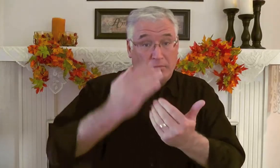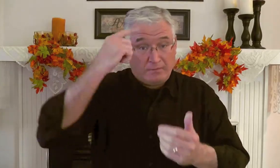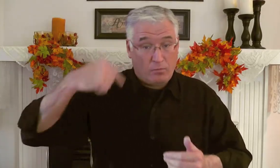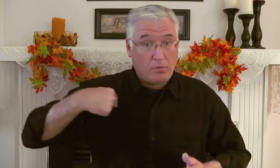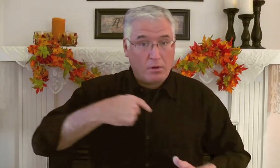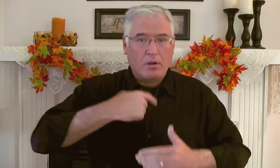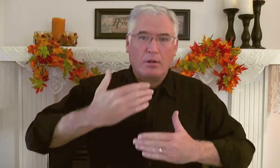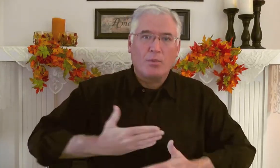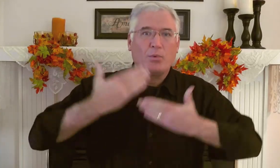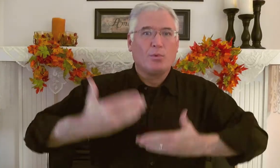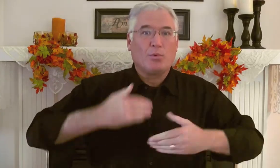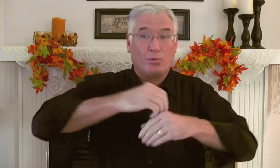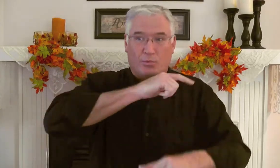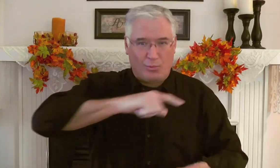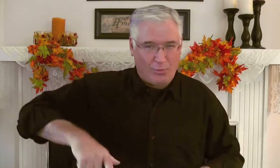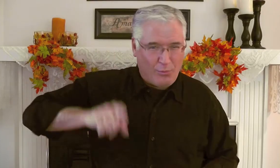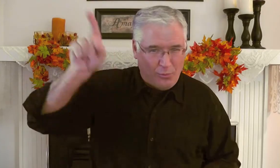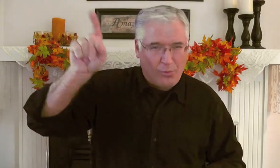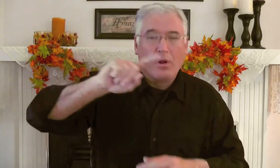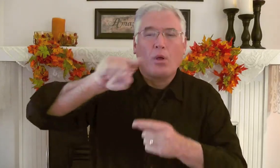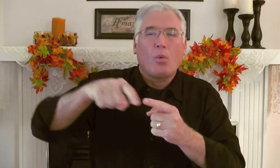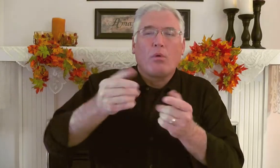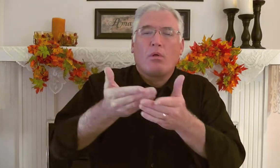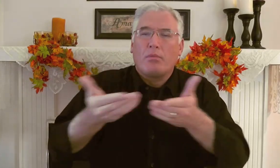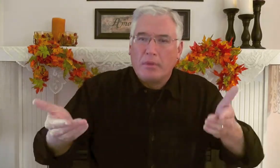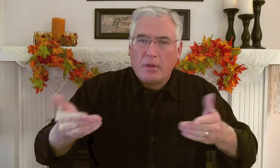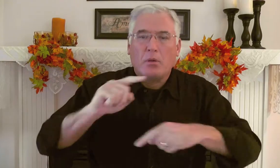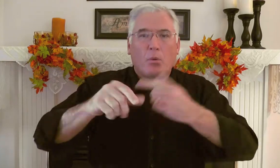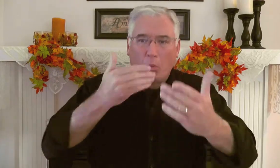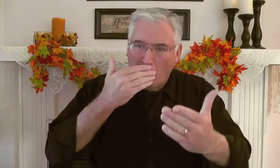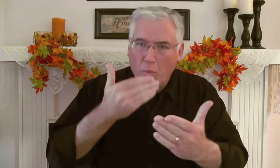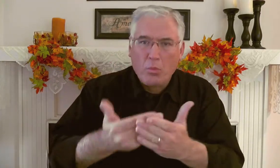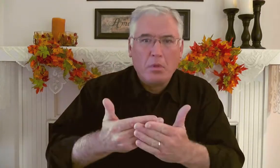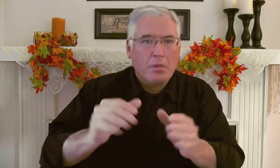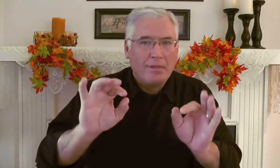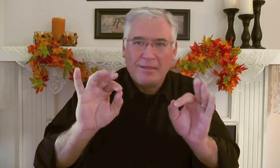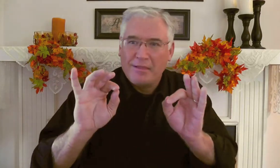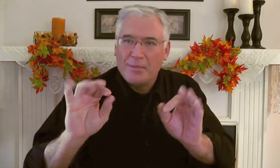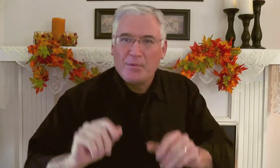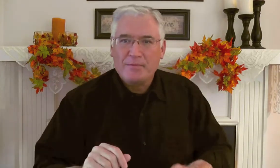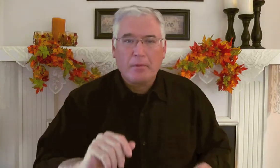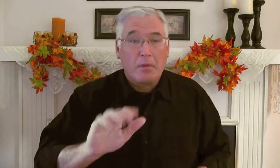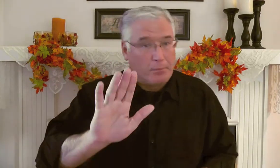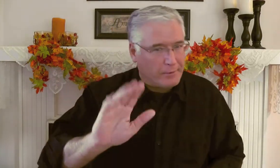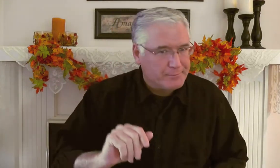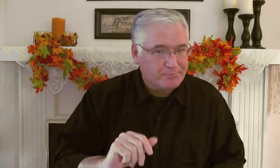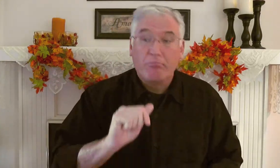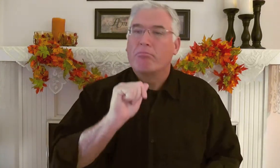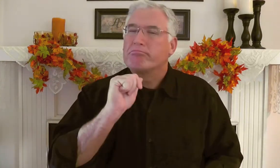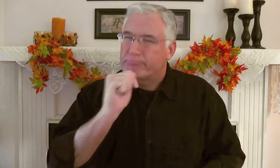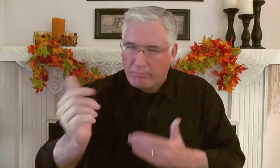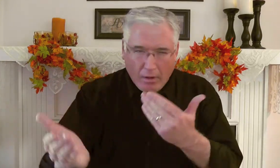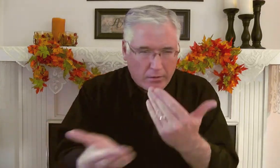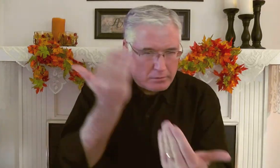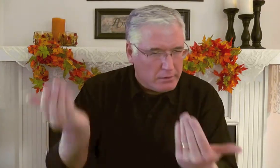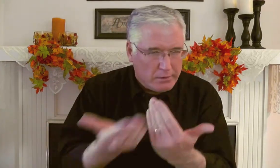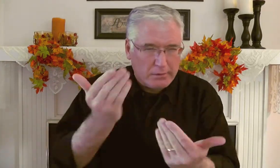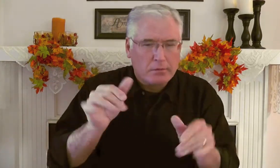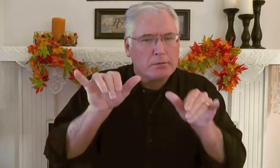It's easy for us to rejoice in the Lord when things are going well for us. Yeah. But when things